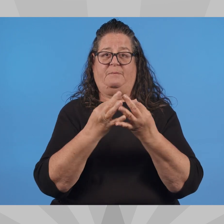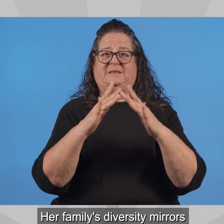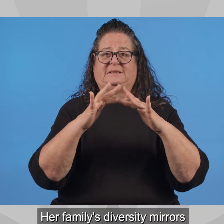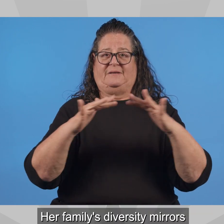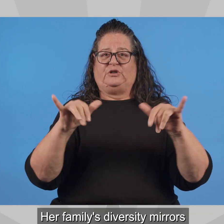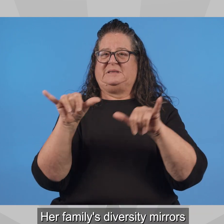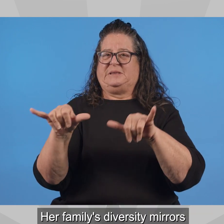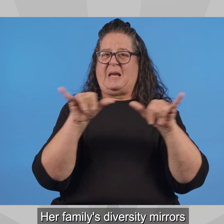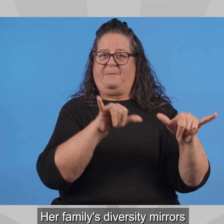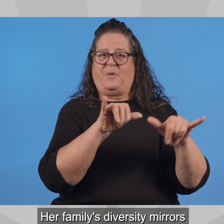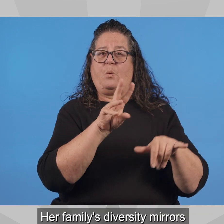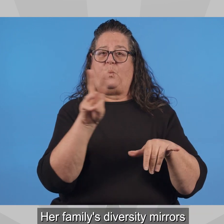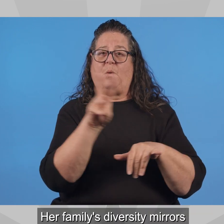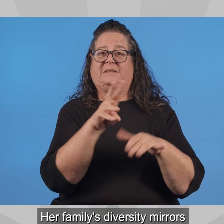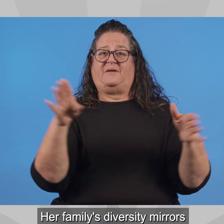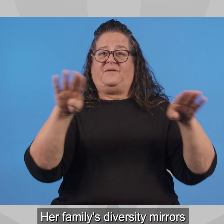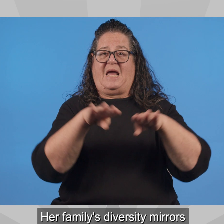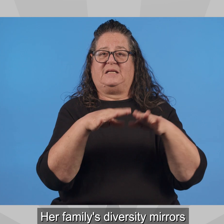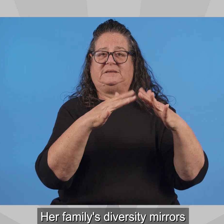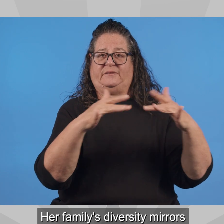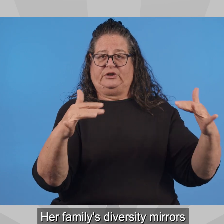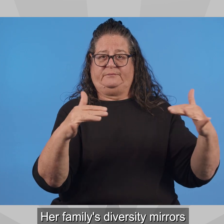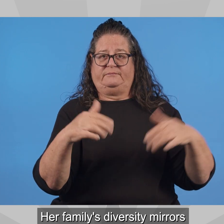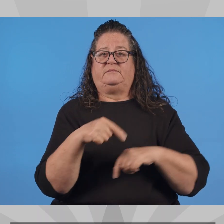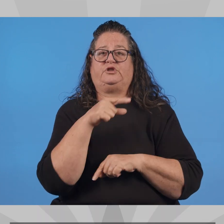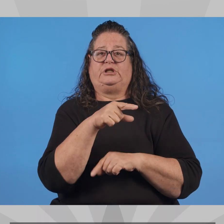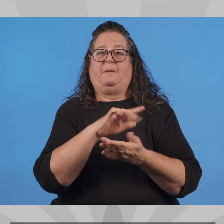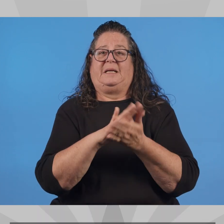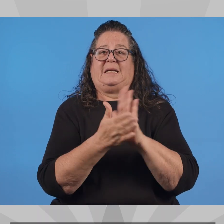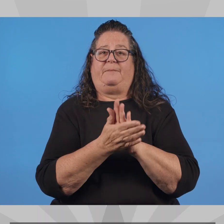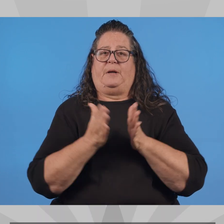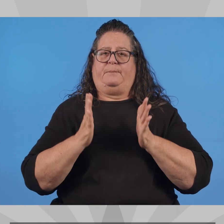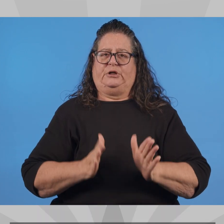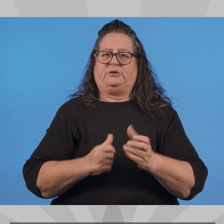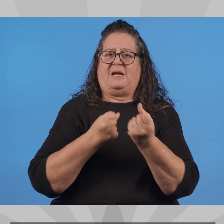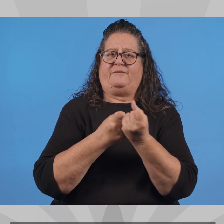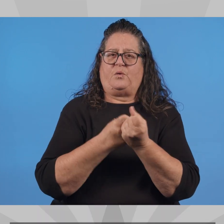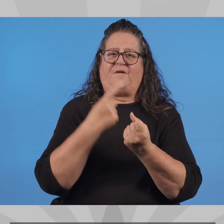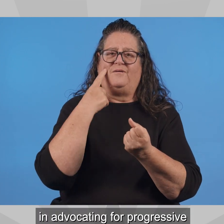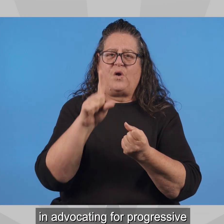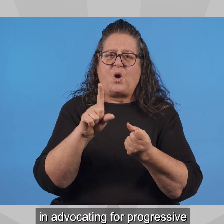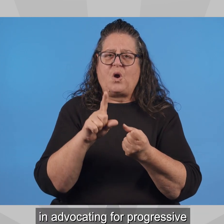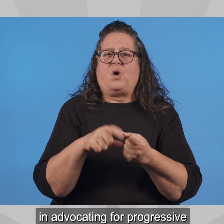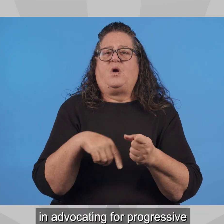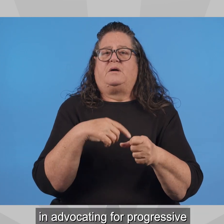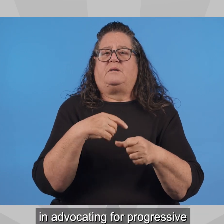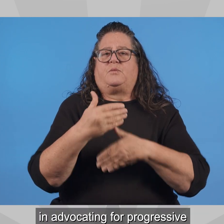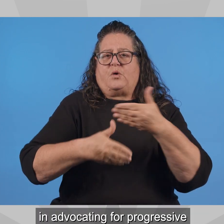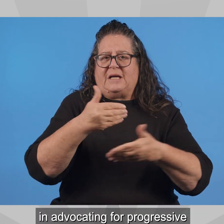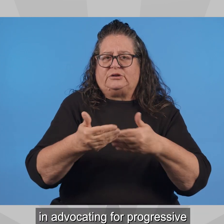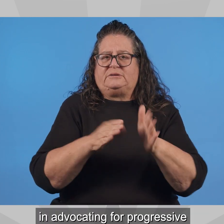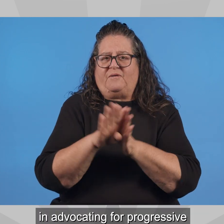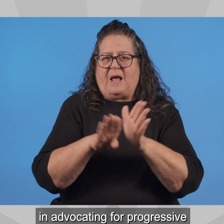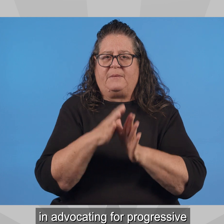Her family's diversity mirrors that of the West Valley, where she has become a pivotal figure in advocating for